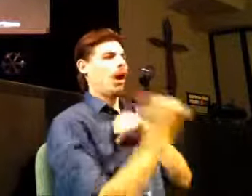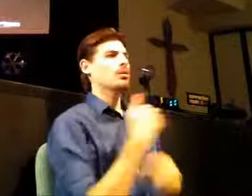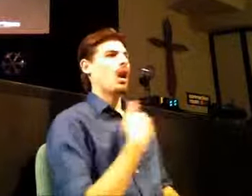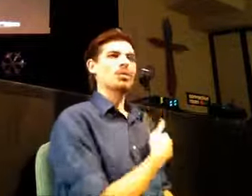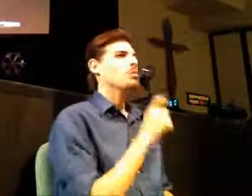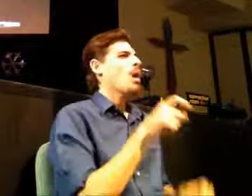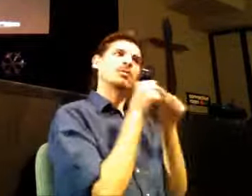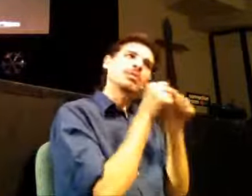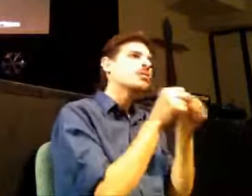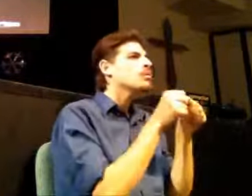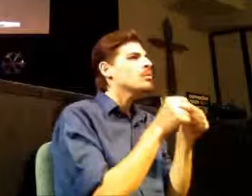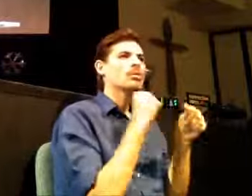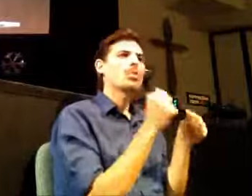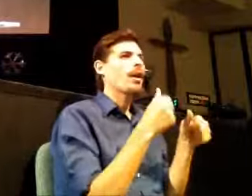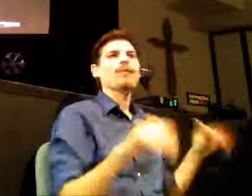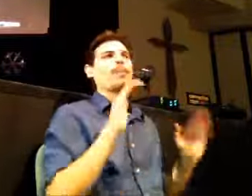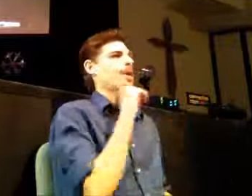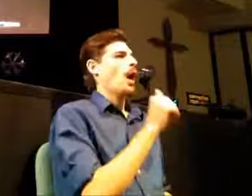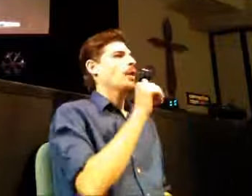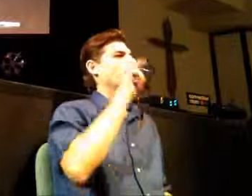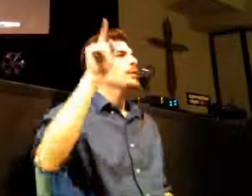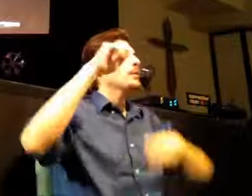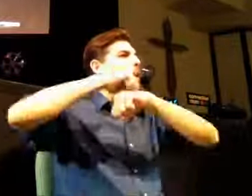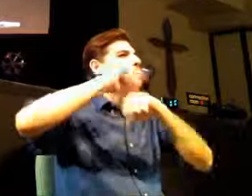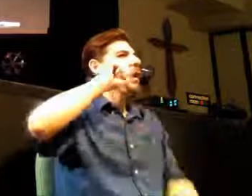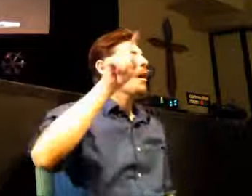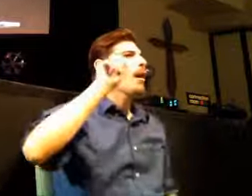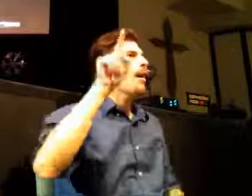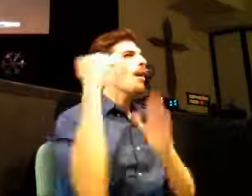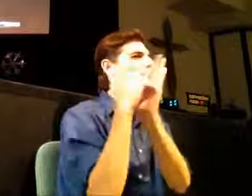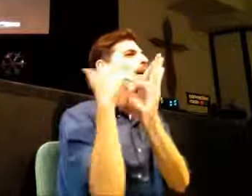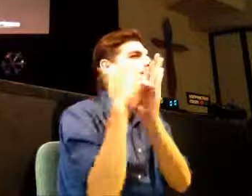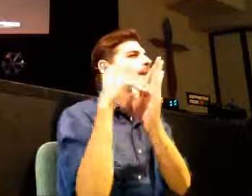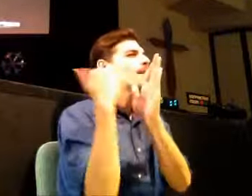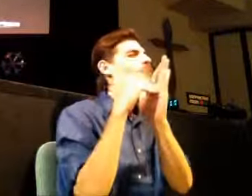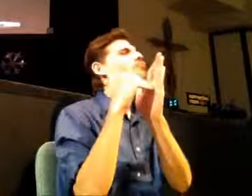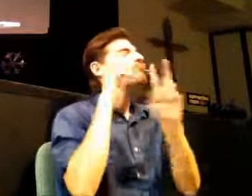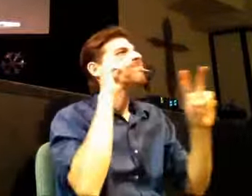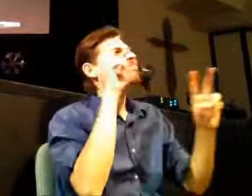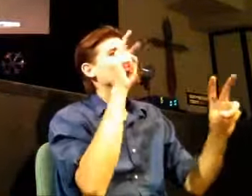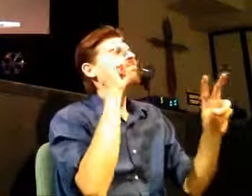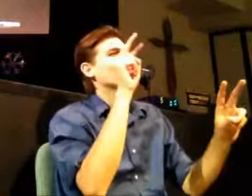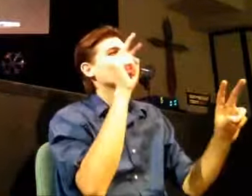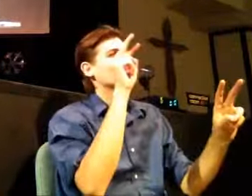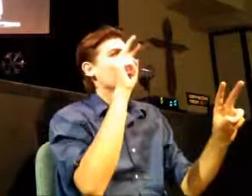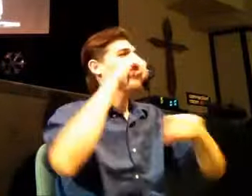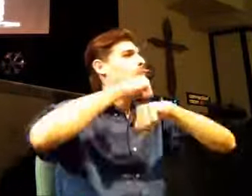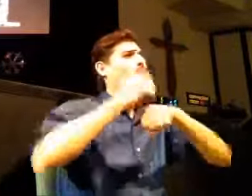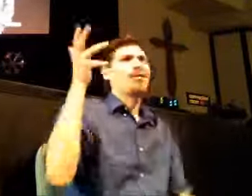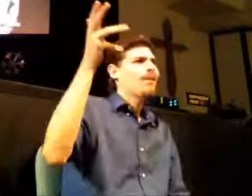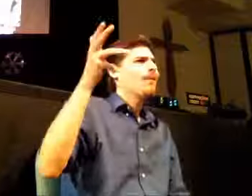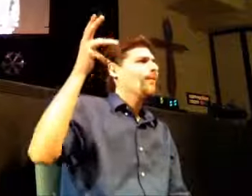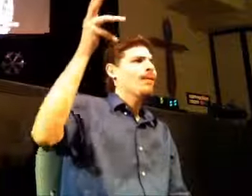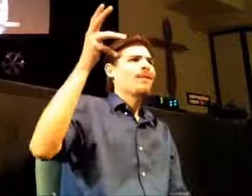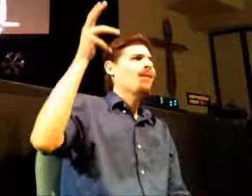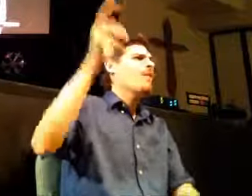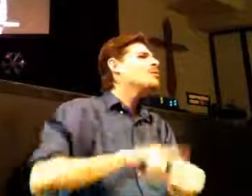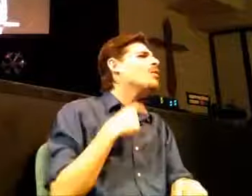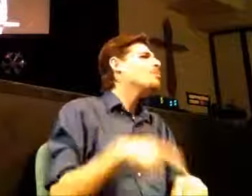to keep plugging away, and all those things that we couldn't overcome, that was God's job over there. But we were going to keep plugging away, and that's God had called us to. And he had that rock, and he put it on the shelf for so long just to remind him of what